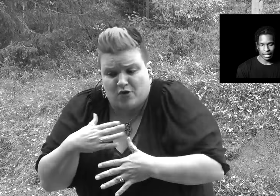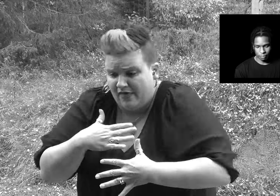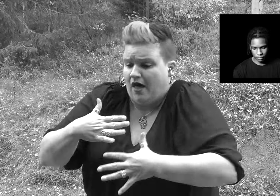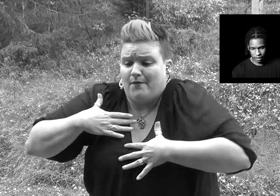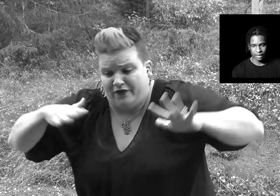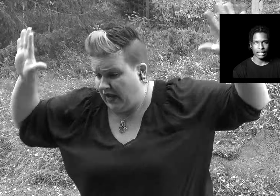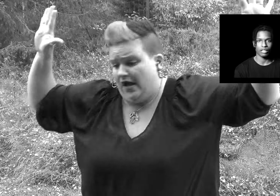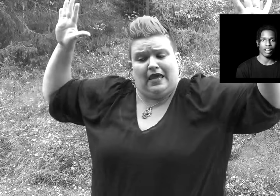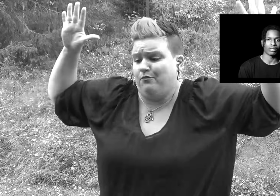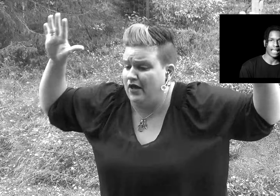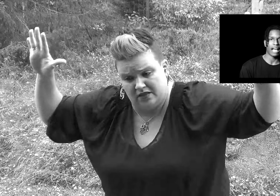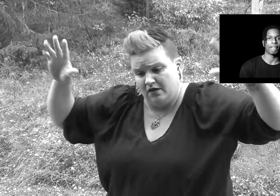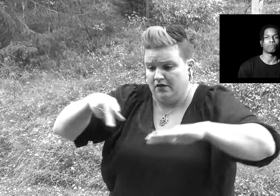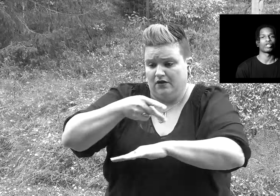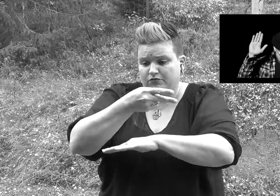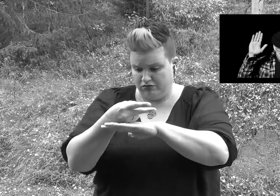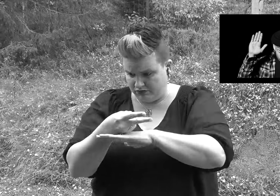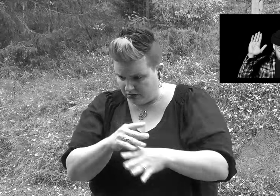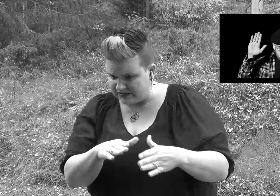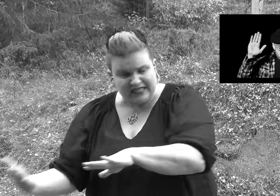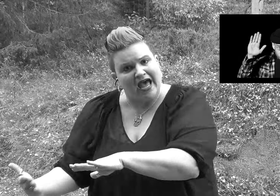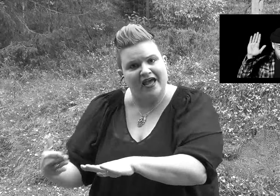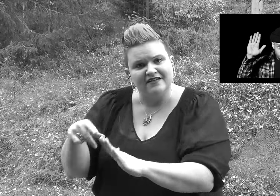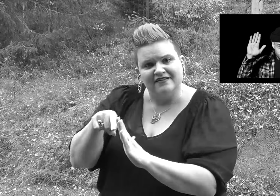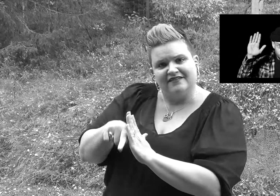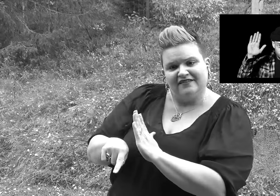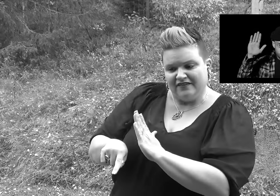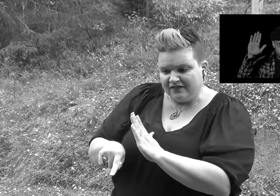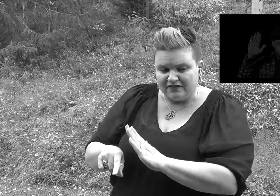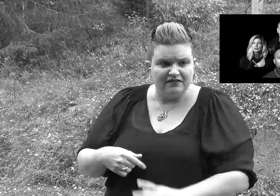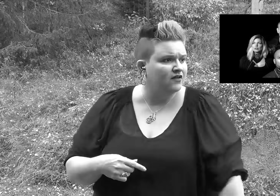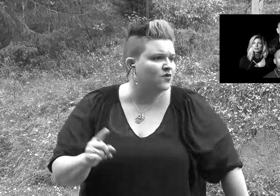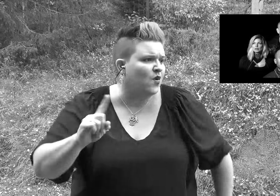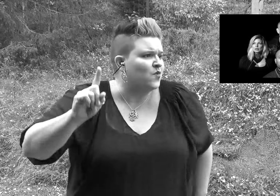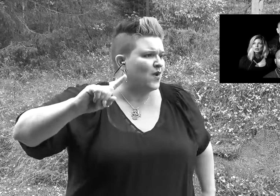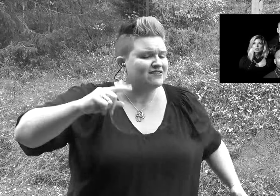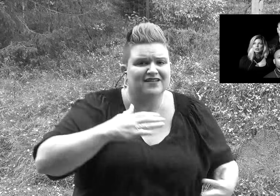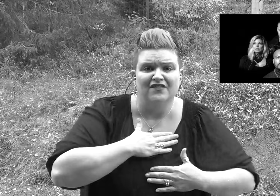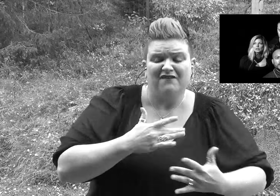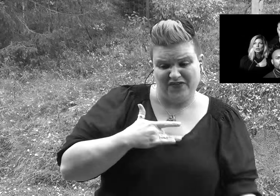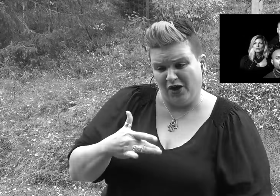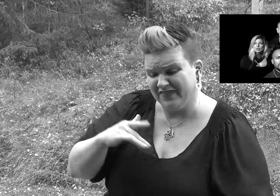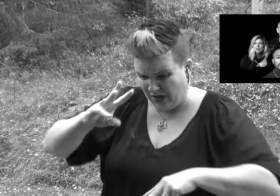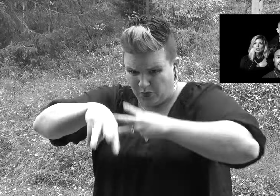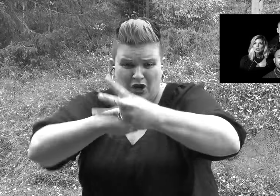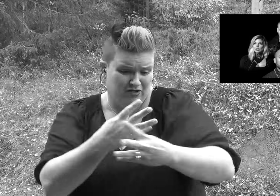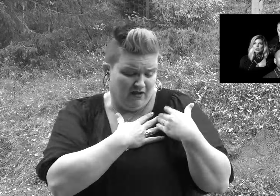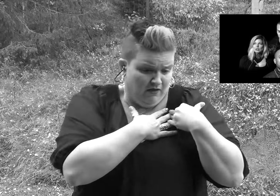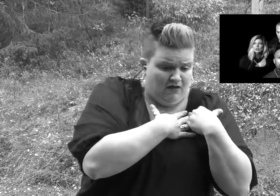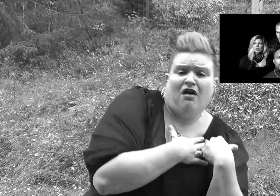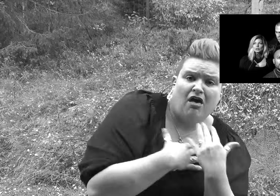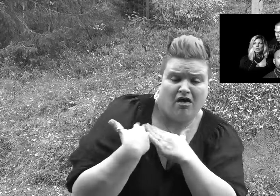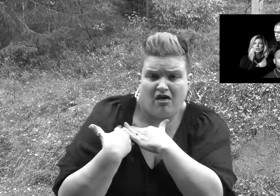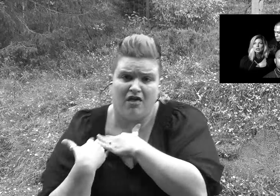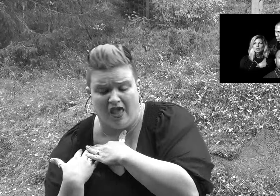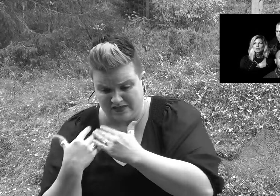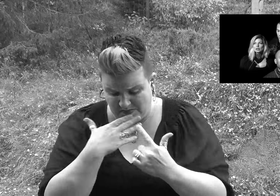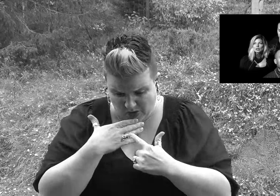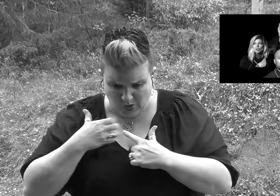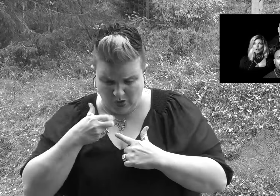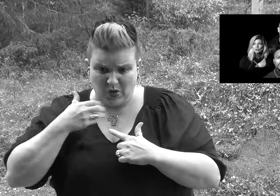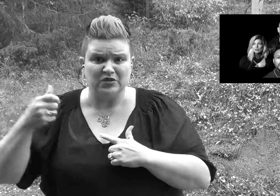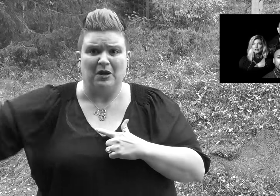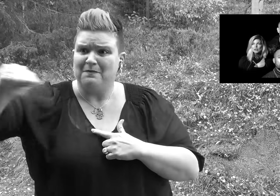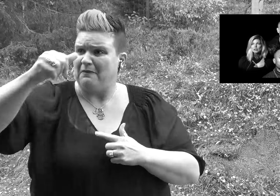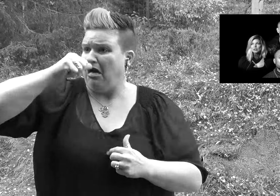hands in the air While he on the ground died from a choke Where's the love? I feel the weight of the world on my shoulder As I'm getting older, y'all